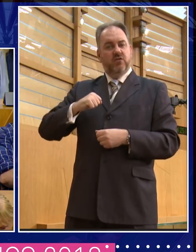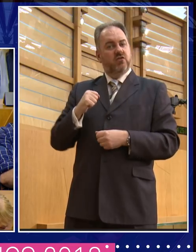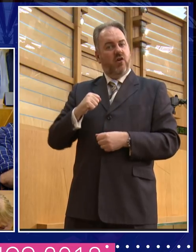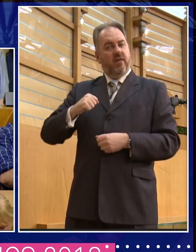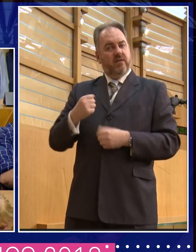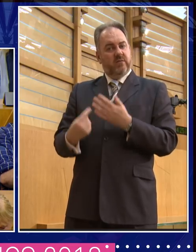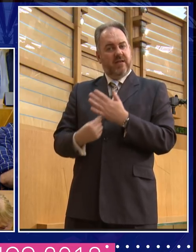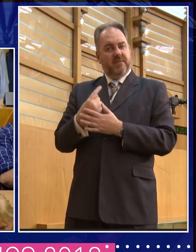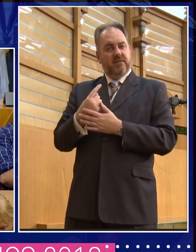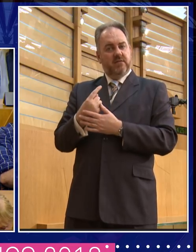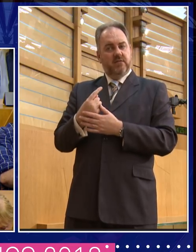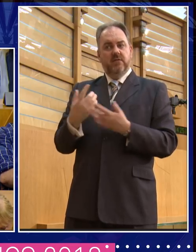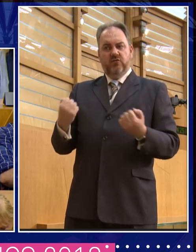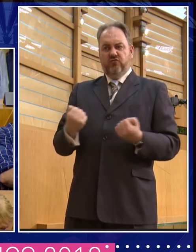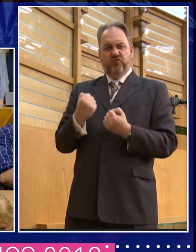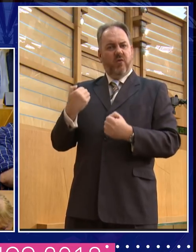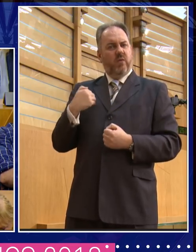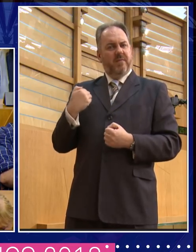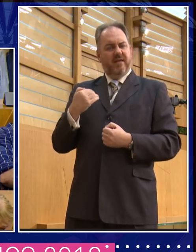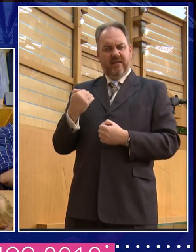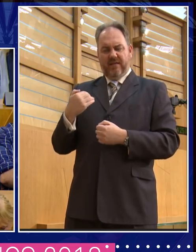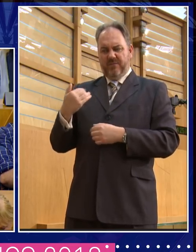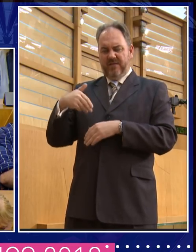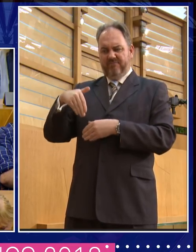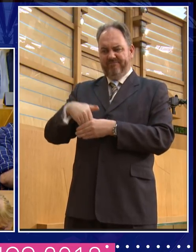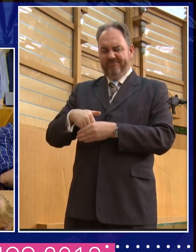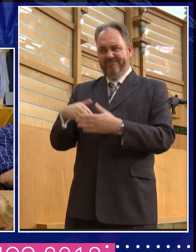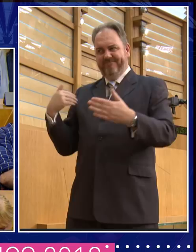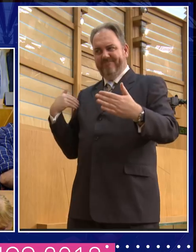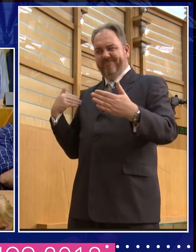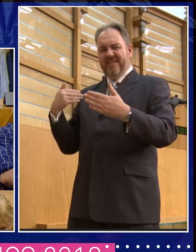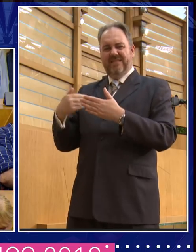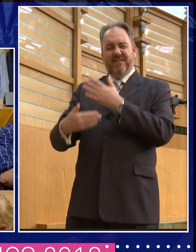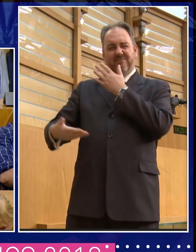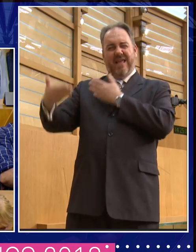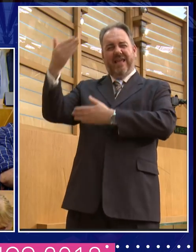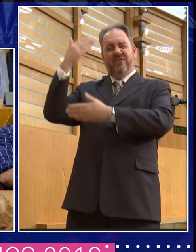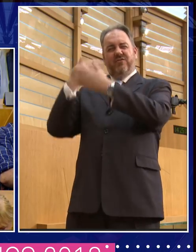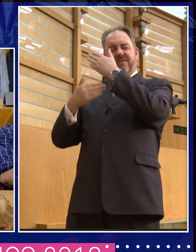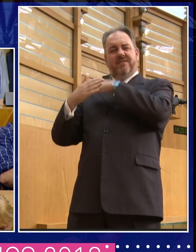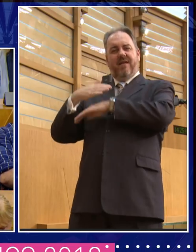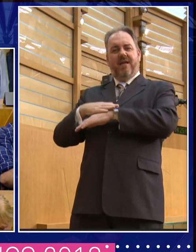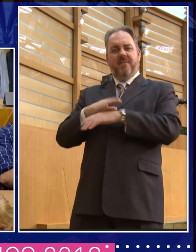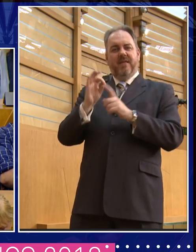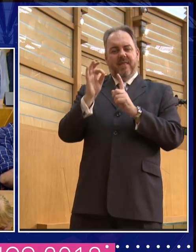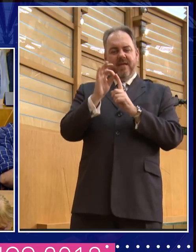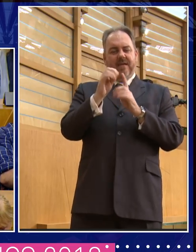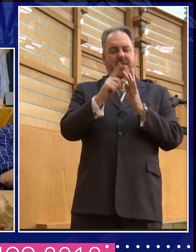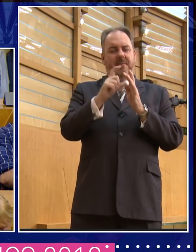have very strong women. goes right back to Pictish times where women did actually, there was a matriarchal line, as far as